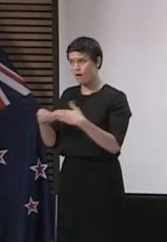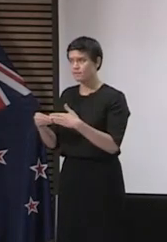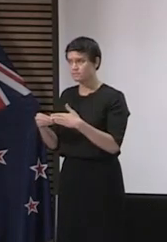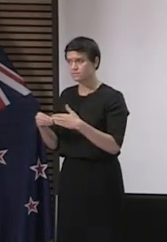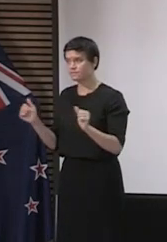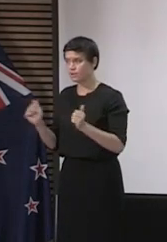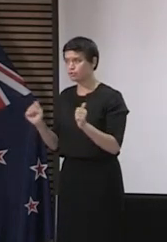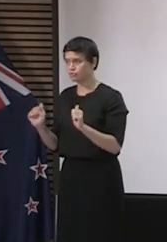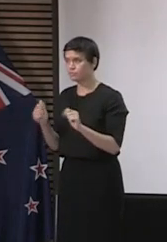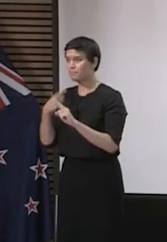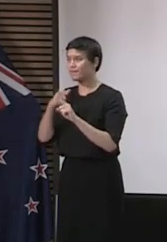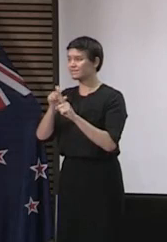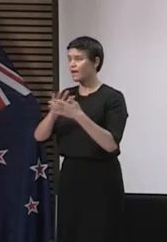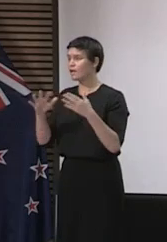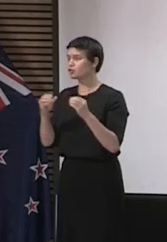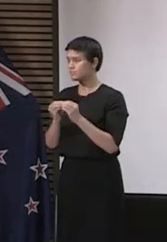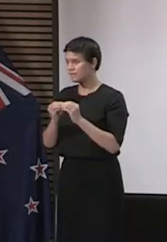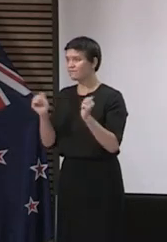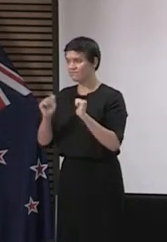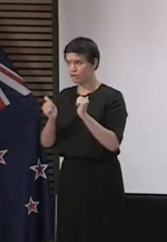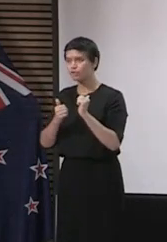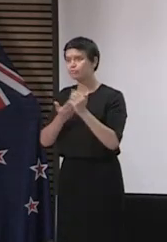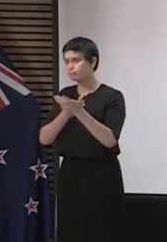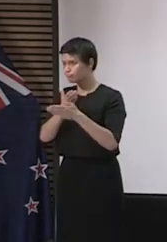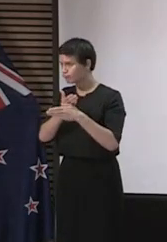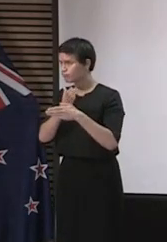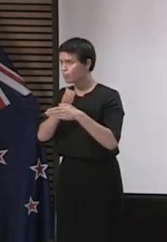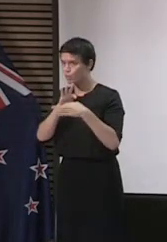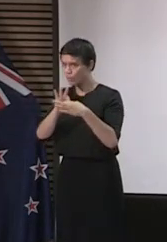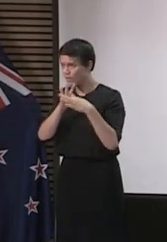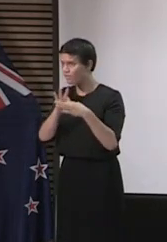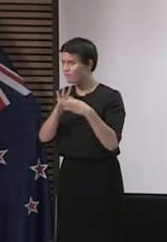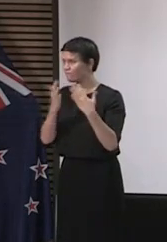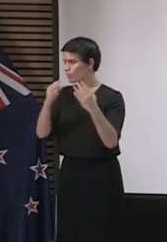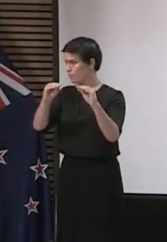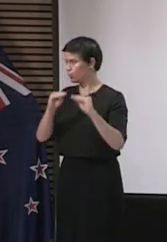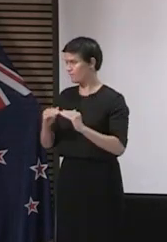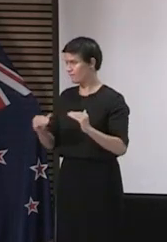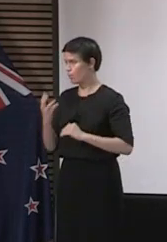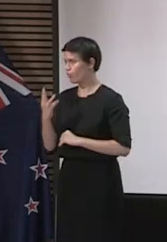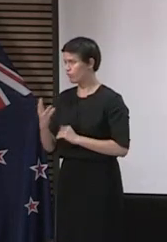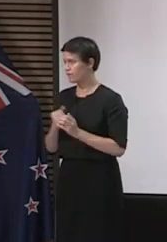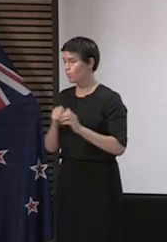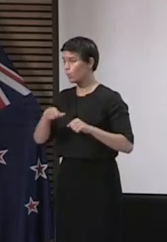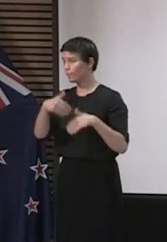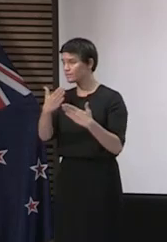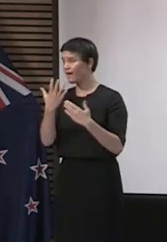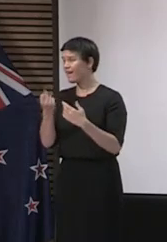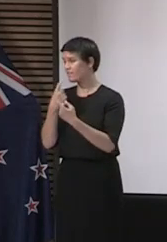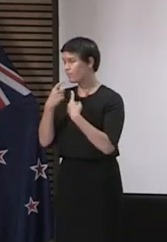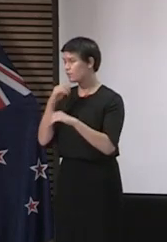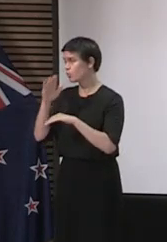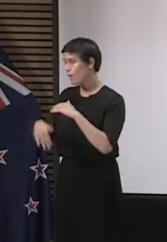around that transition into Level 3. There's quite detailed information on our website, not just about hospitals, but about other